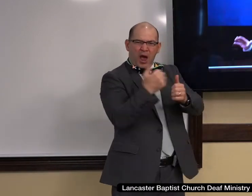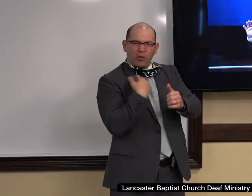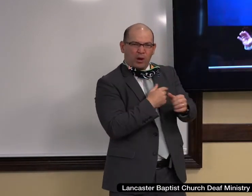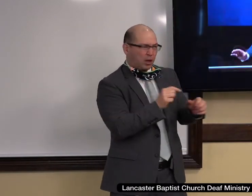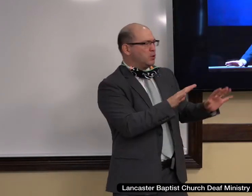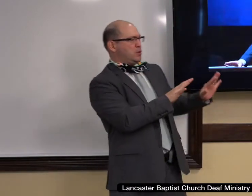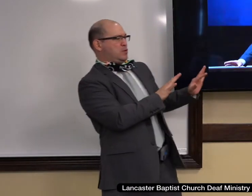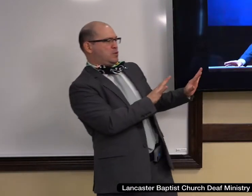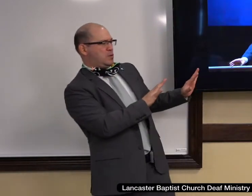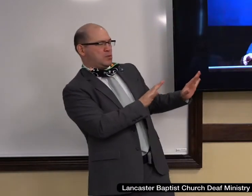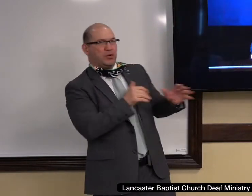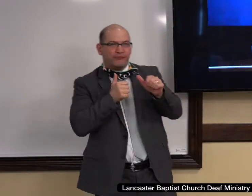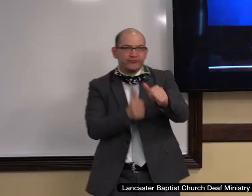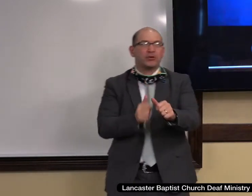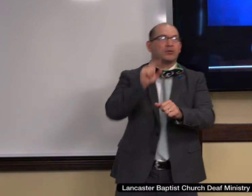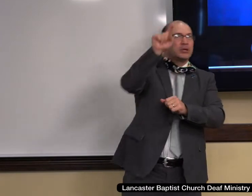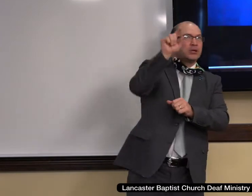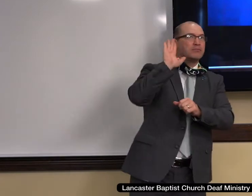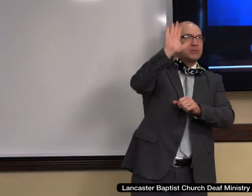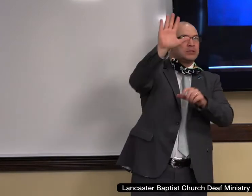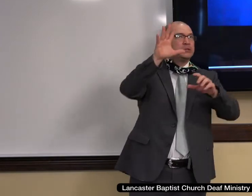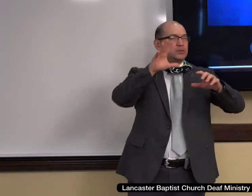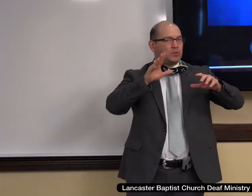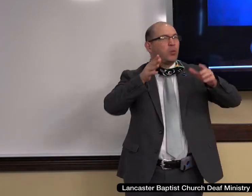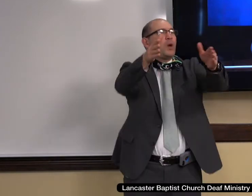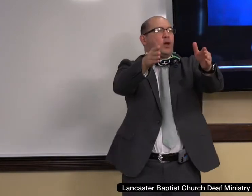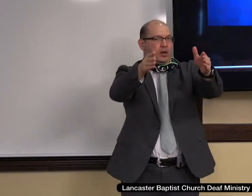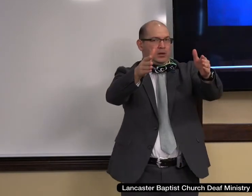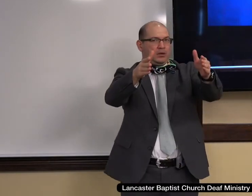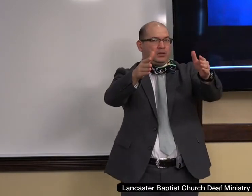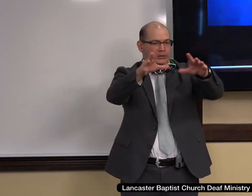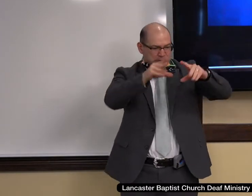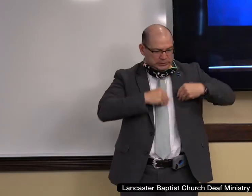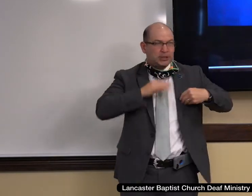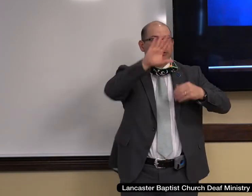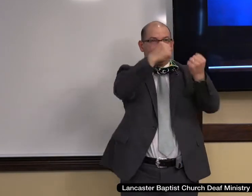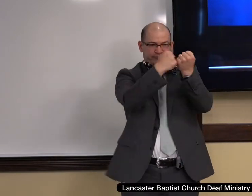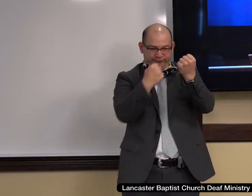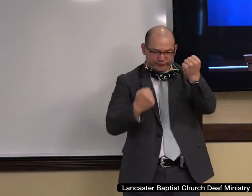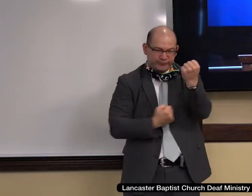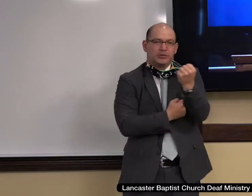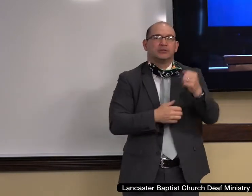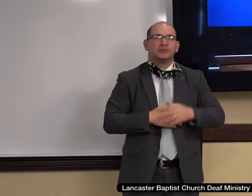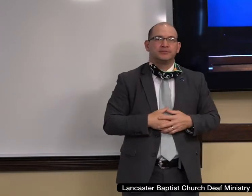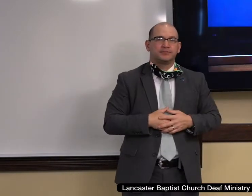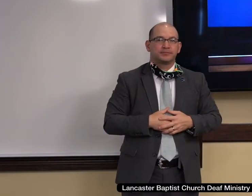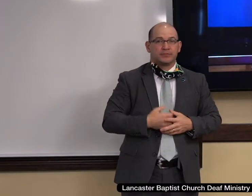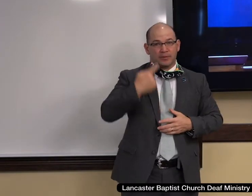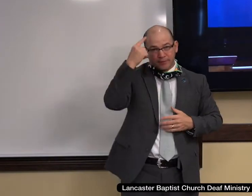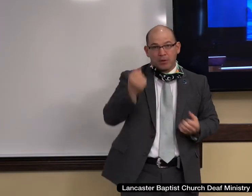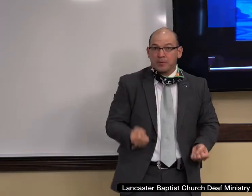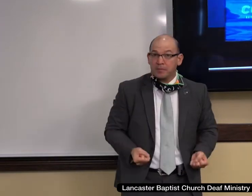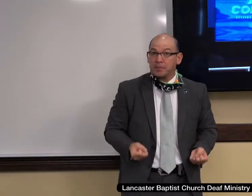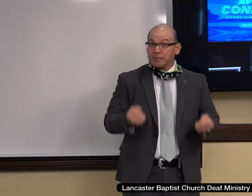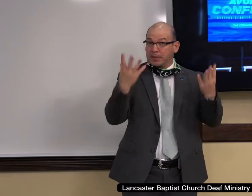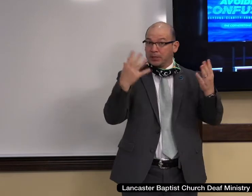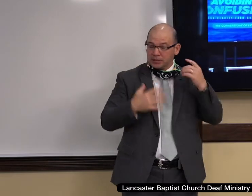Christ. Now for many, Jesus is their